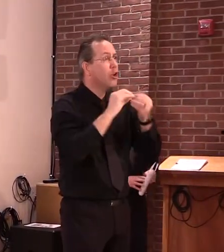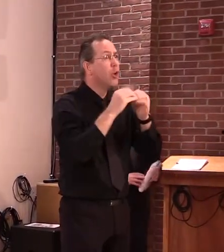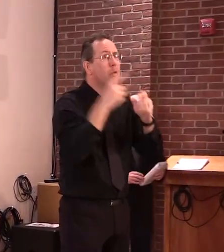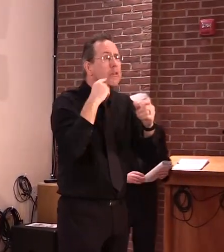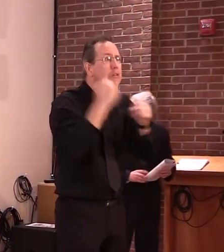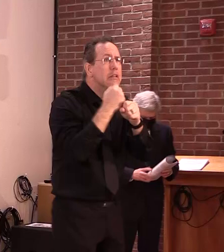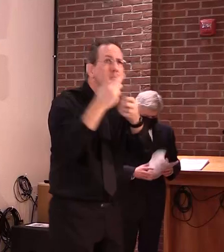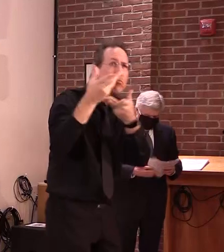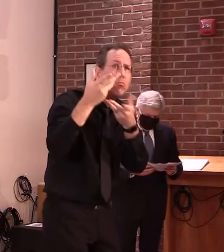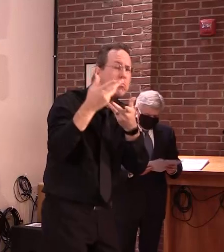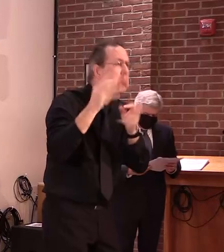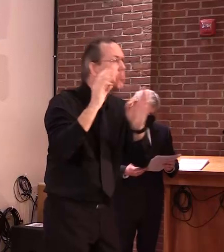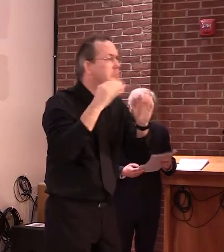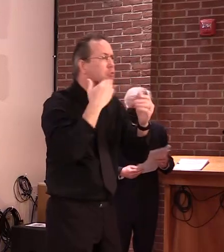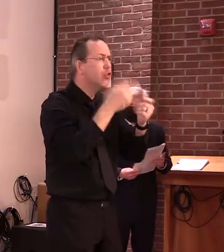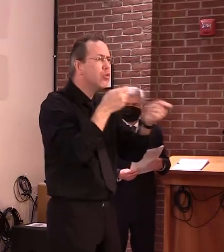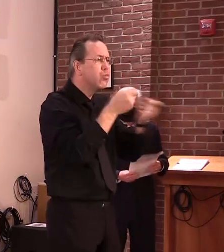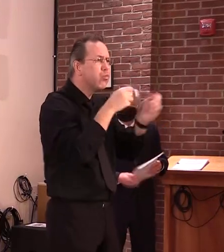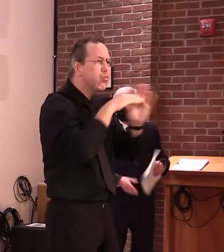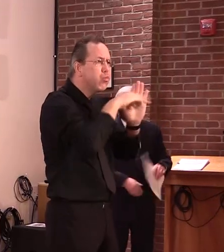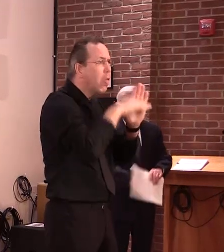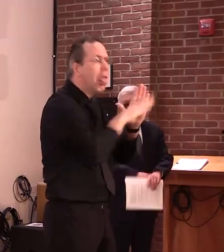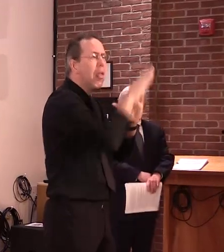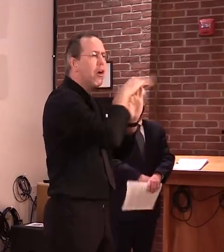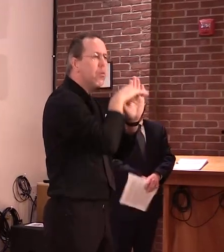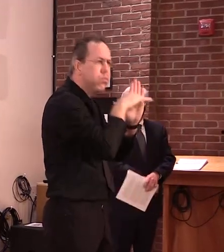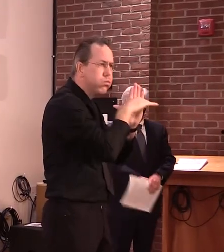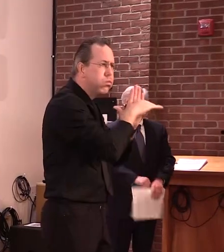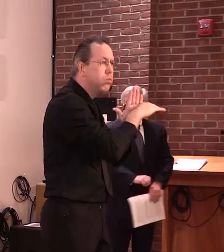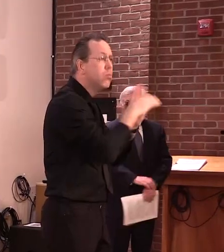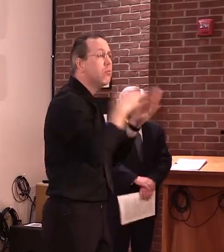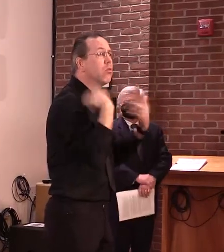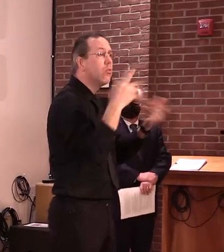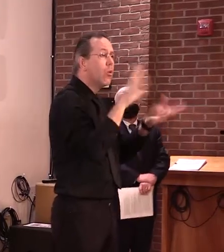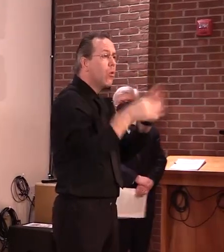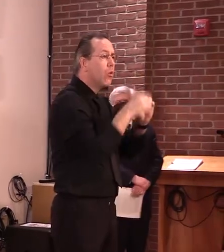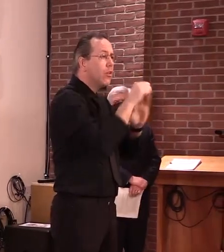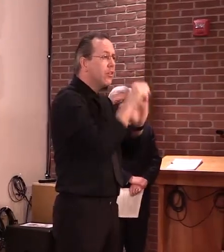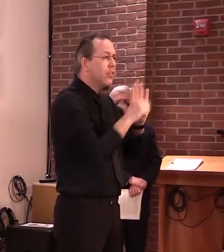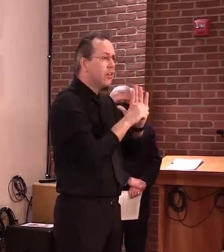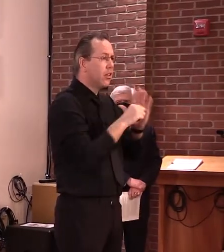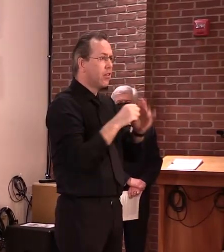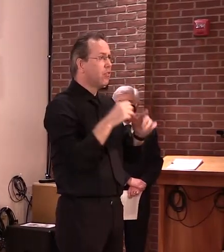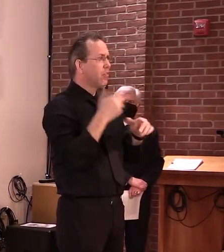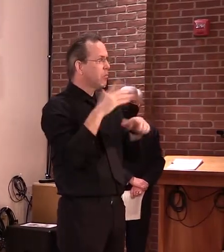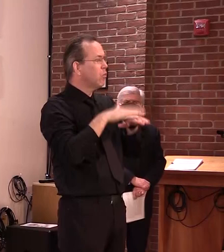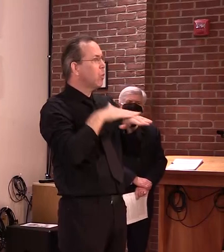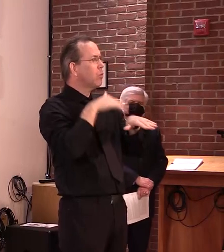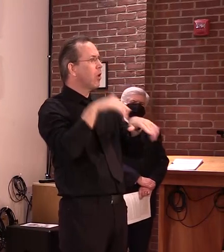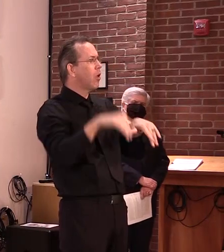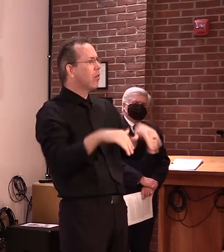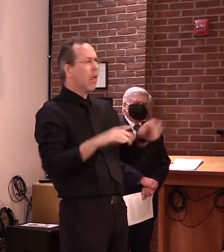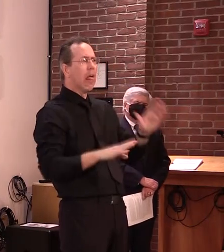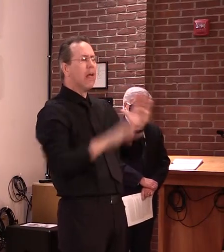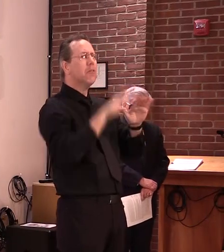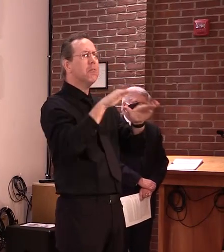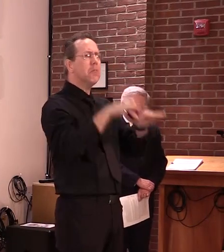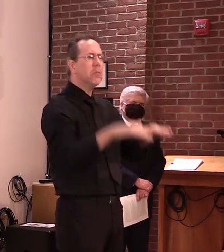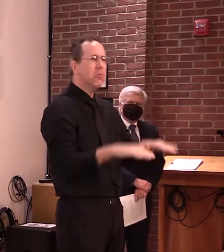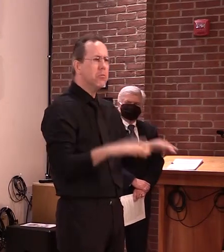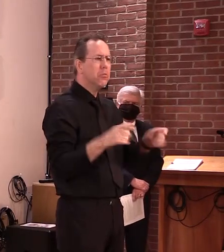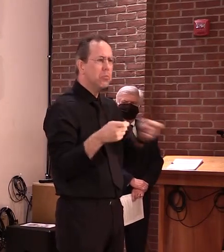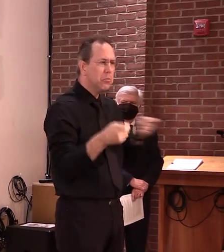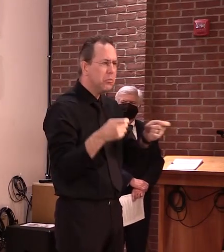In fact, we have the third lowest rate of case growth in the country and yesterday we had no positive